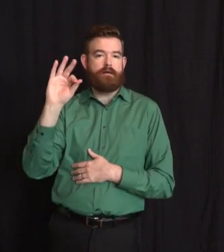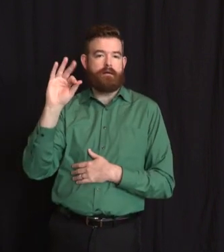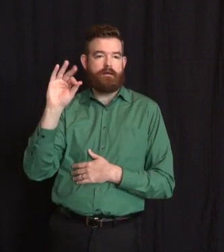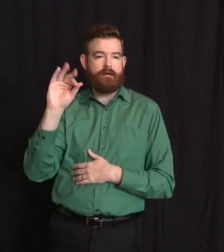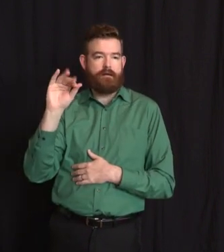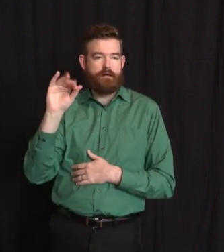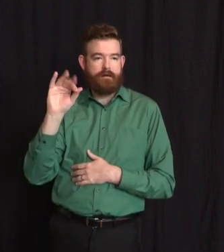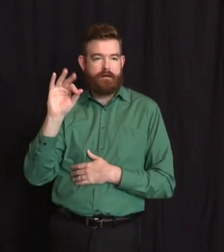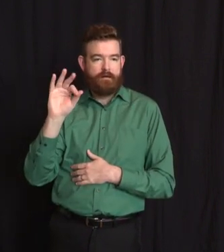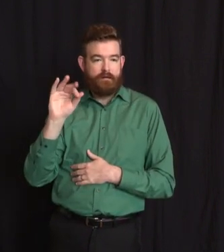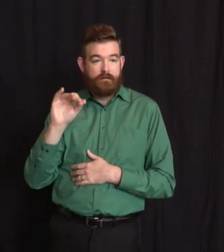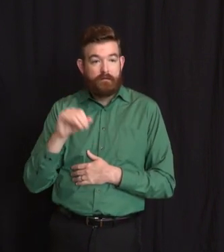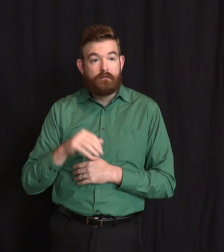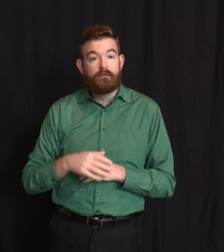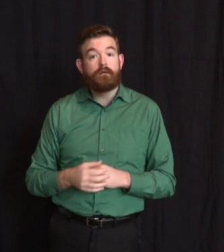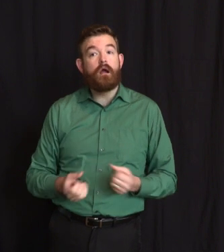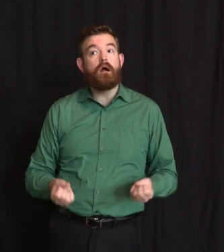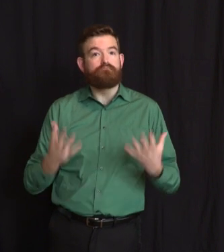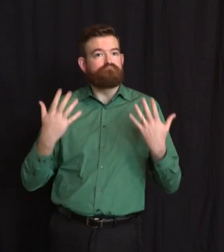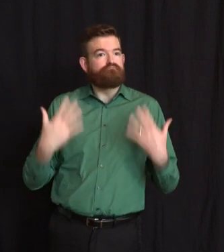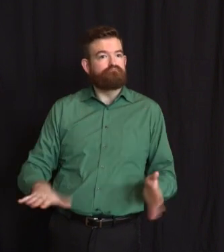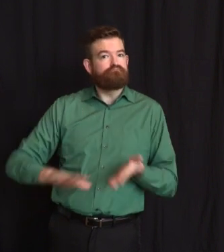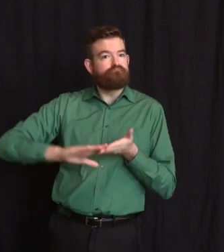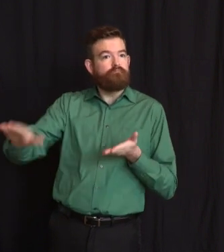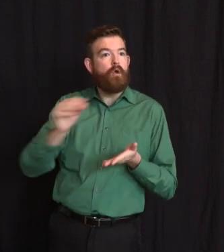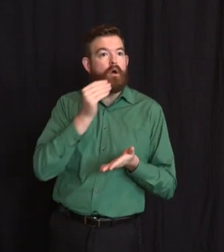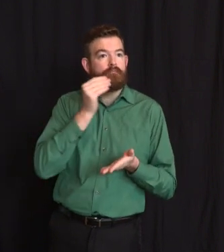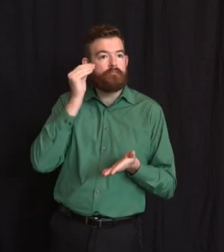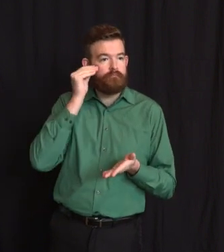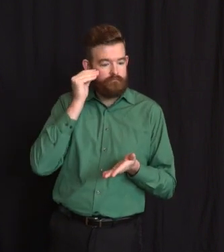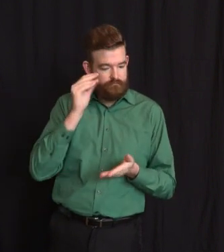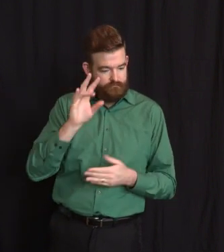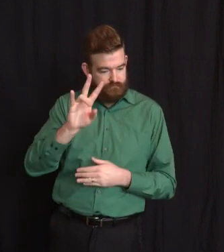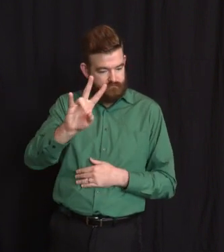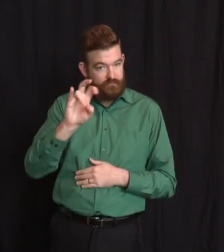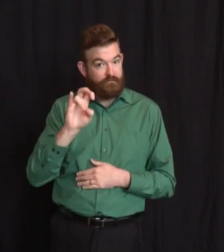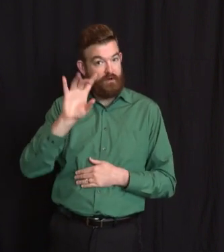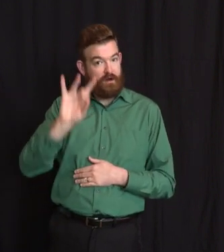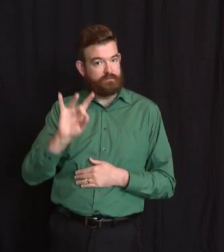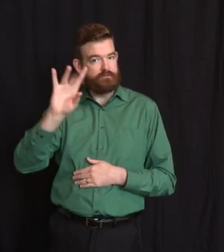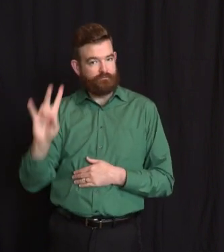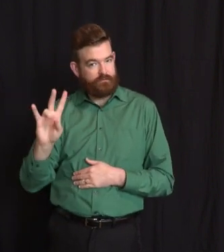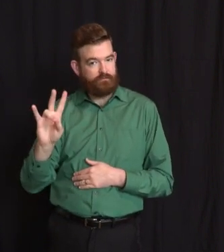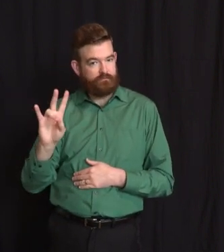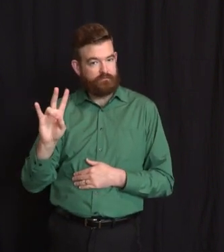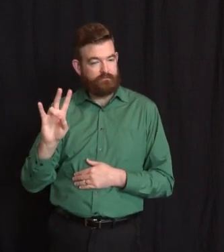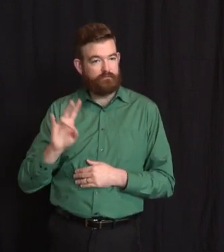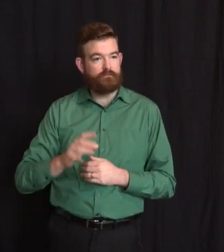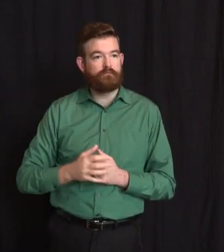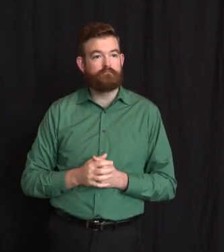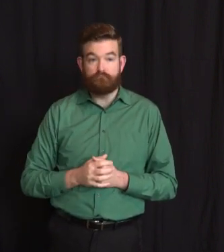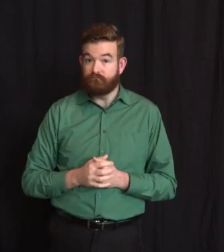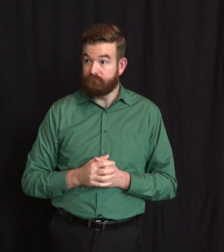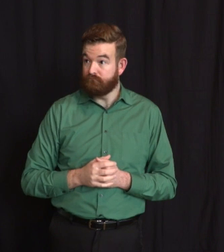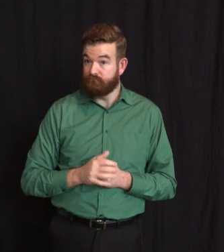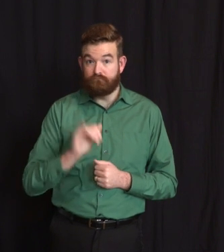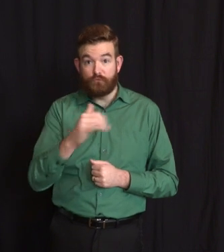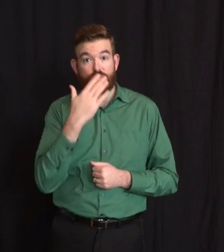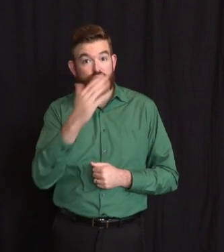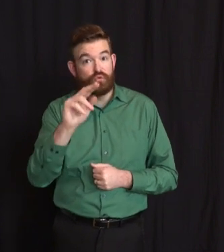787 residents were discharged from our hospitals, and that's good news. This is not good news. With the